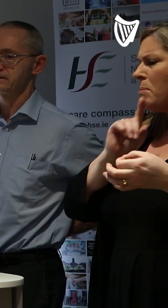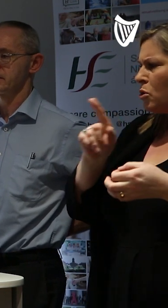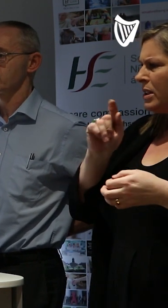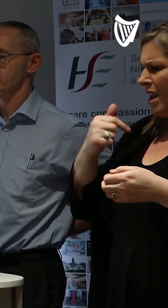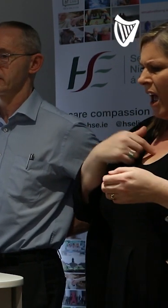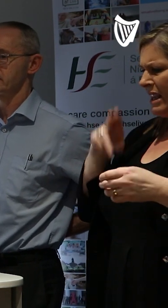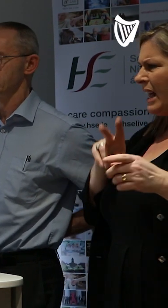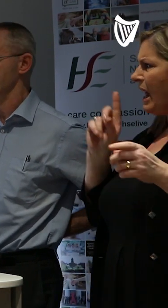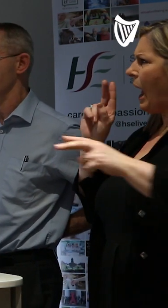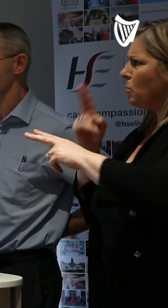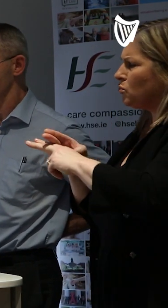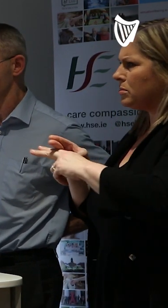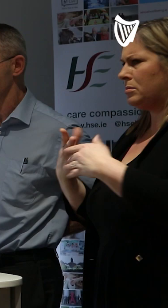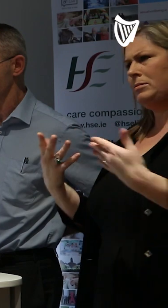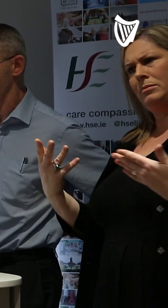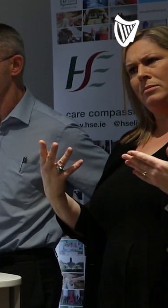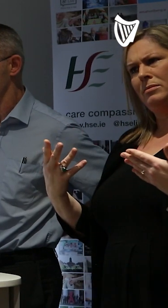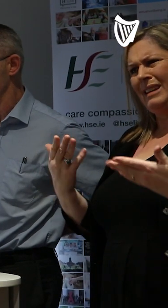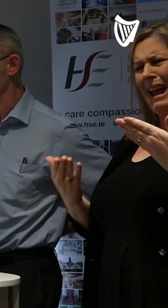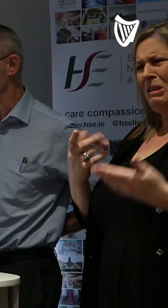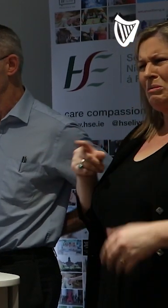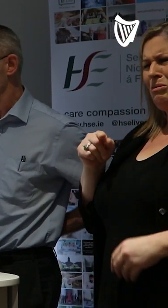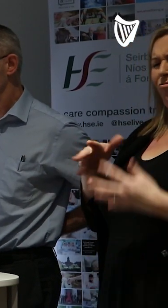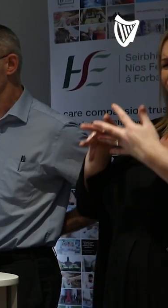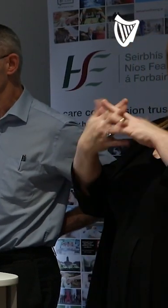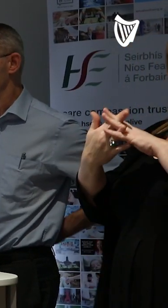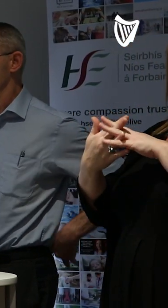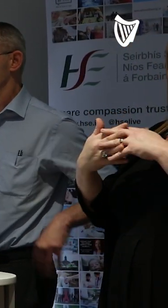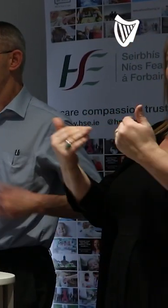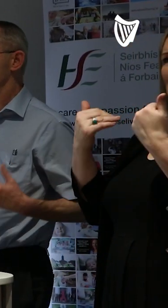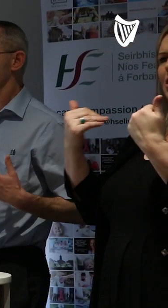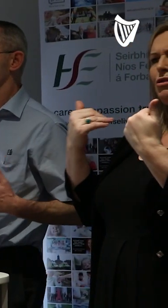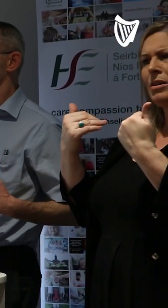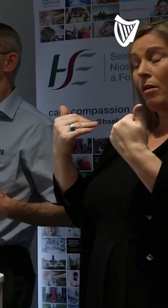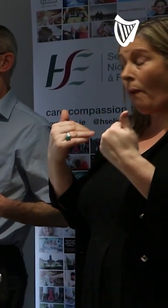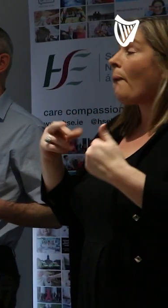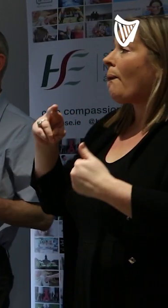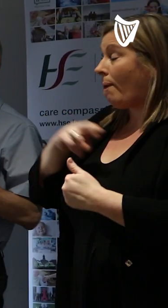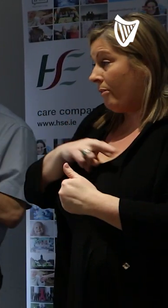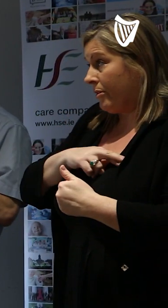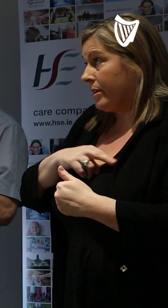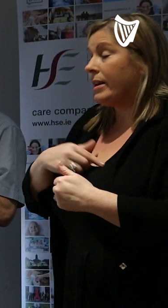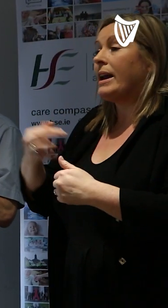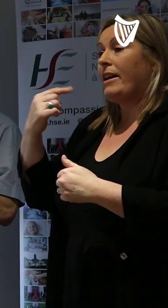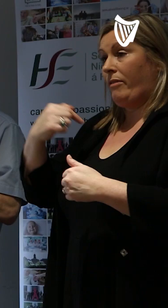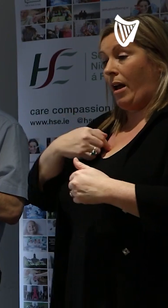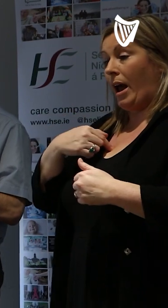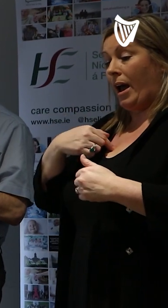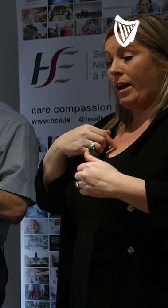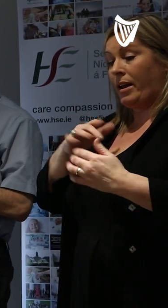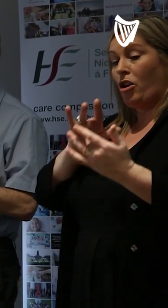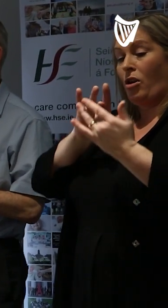normal life? That was one of the really good questions that they had. So, the thinking here is that if I am a contact,